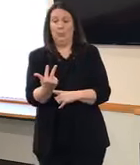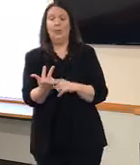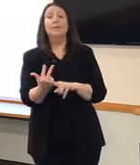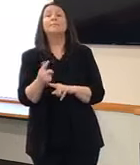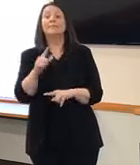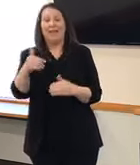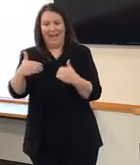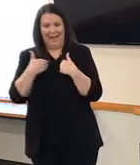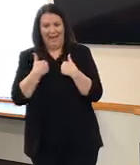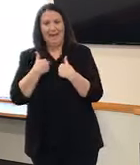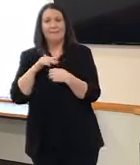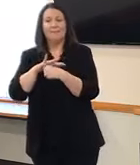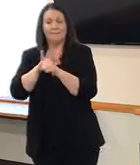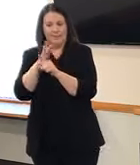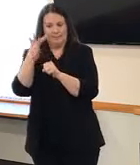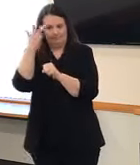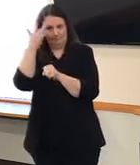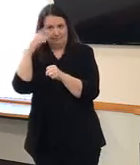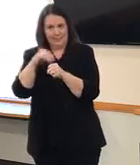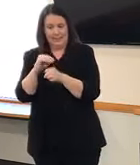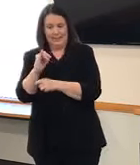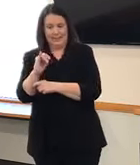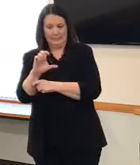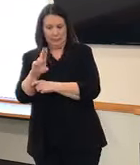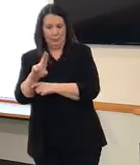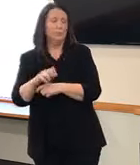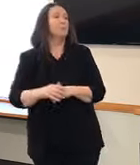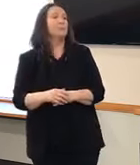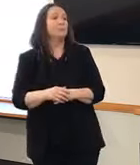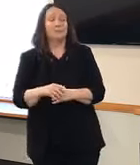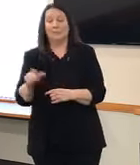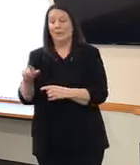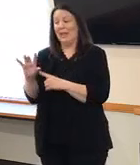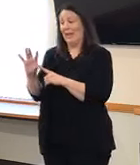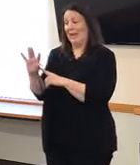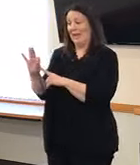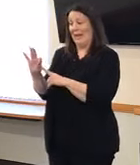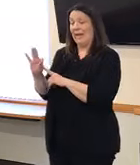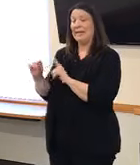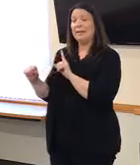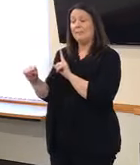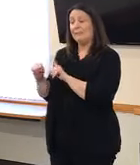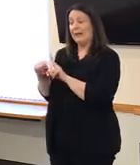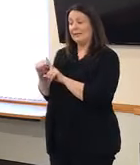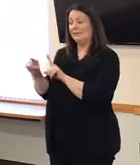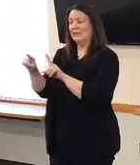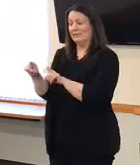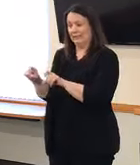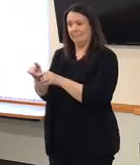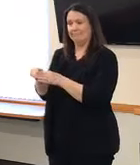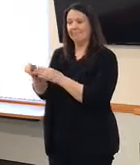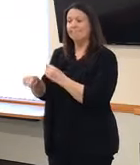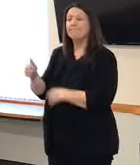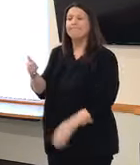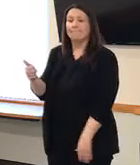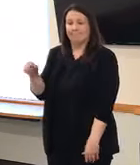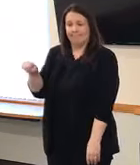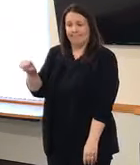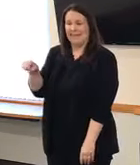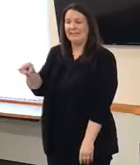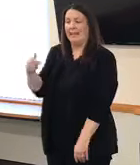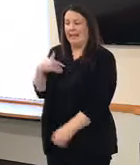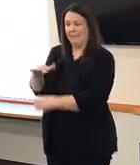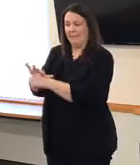cases of COVID in the ICU. There were nine positive tests in the past 24 hours